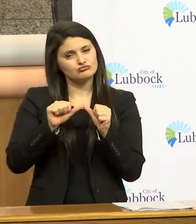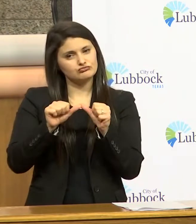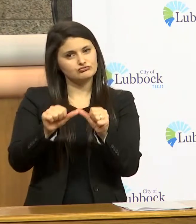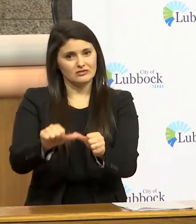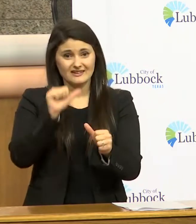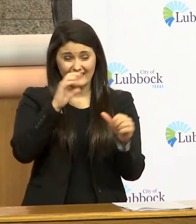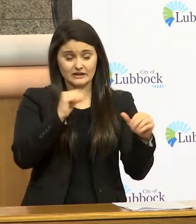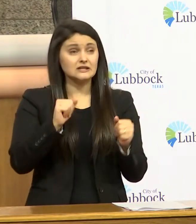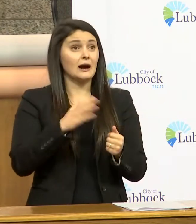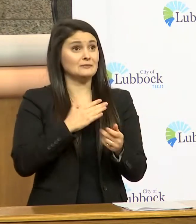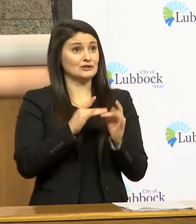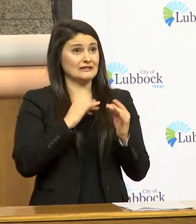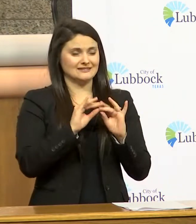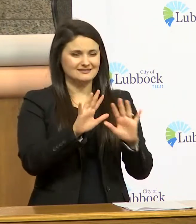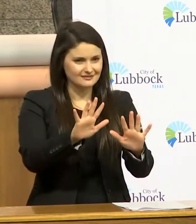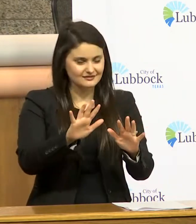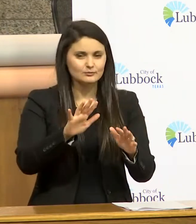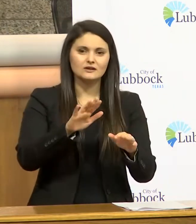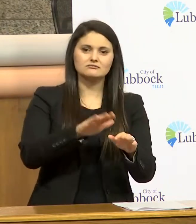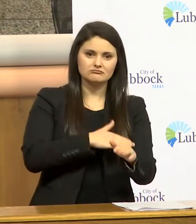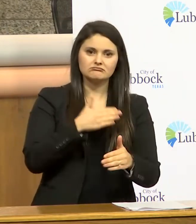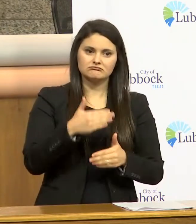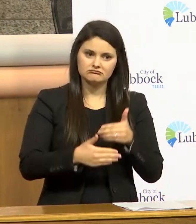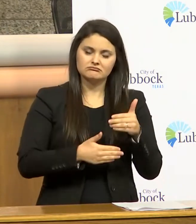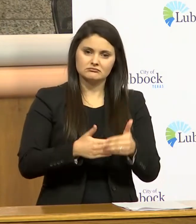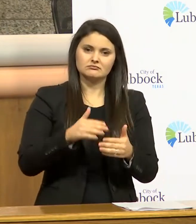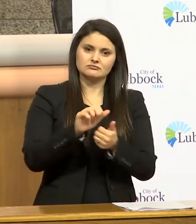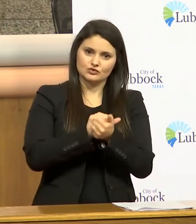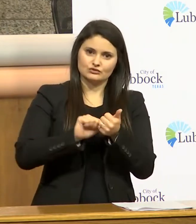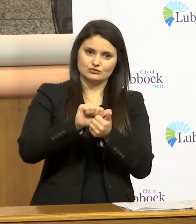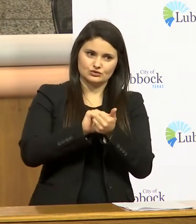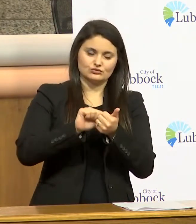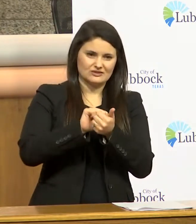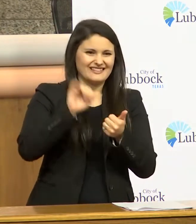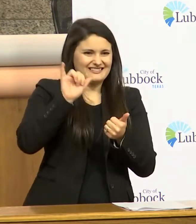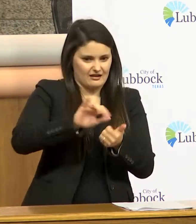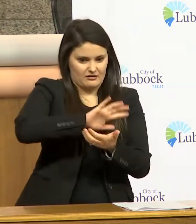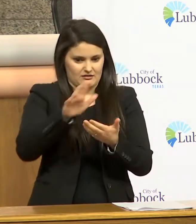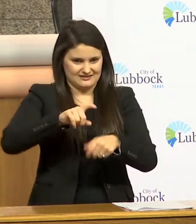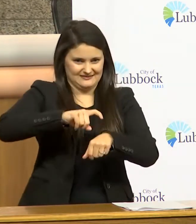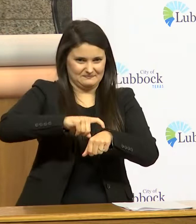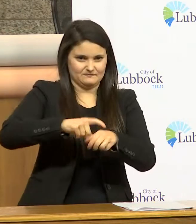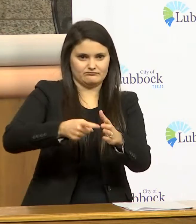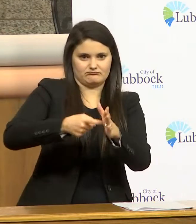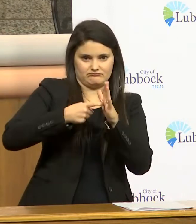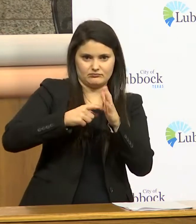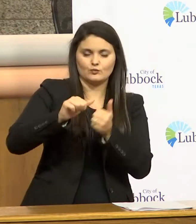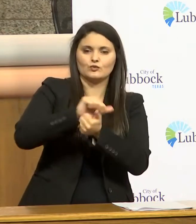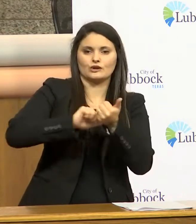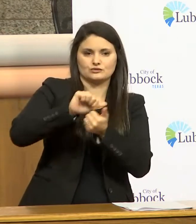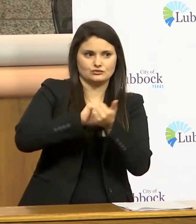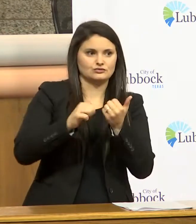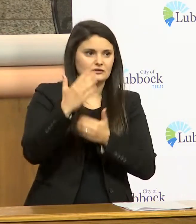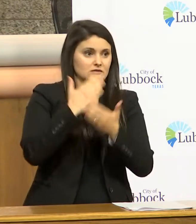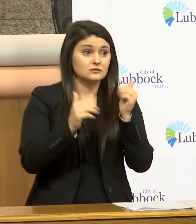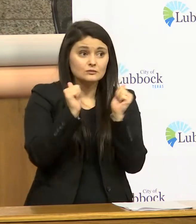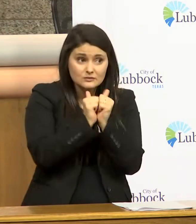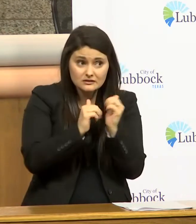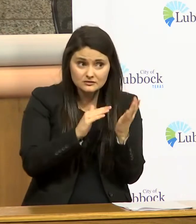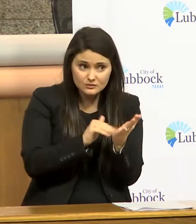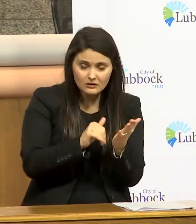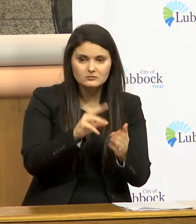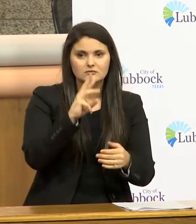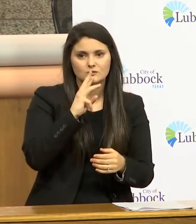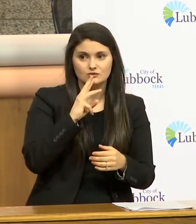not too fast but nice and slow singing happy birthday to yourself that's the amount of time that we need to wash our hands with soap